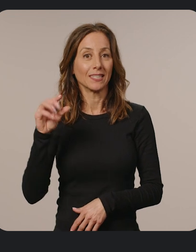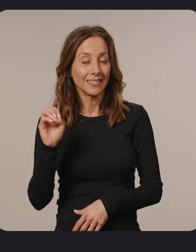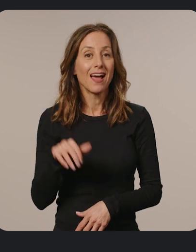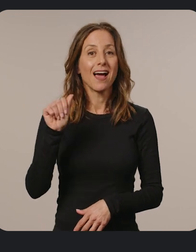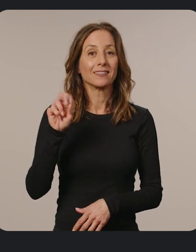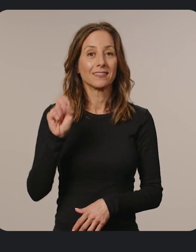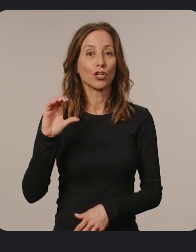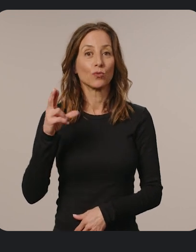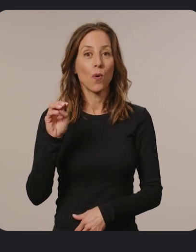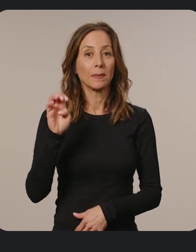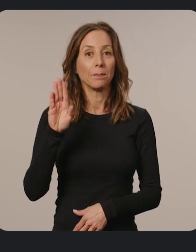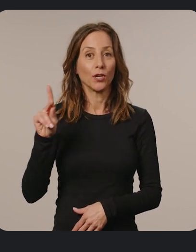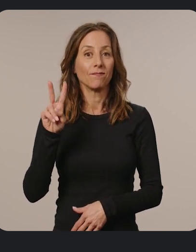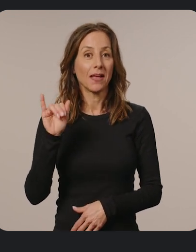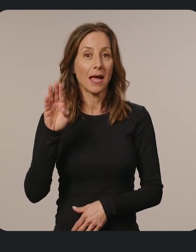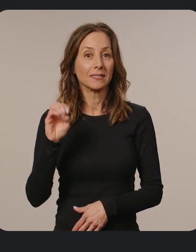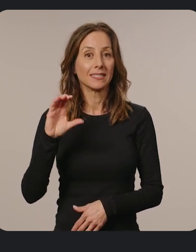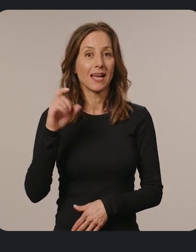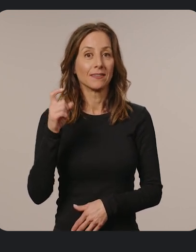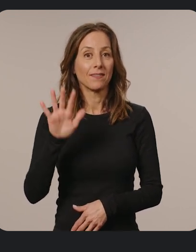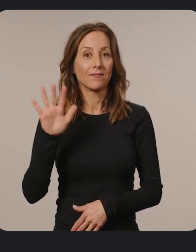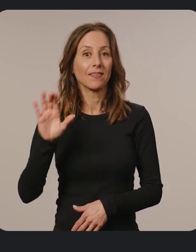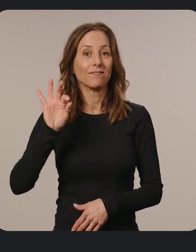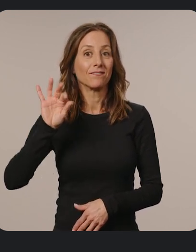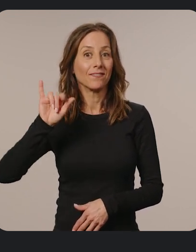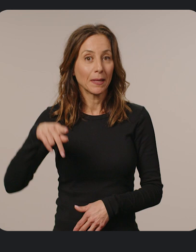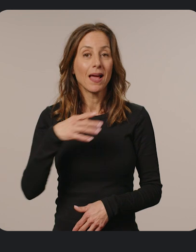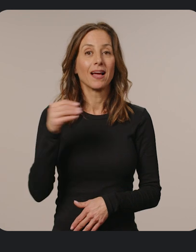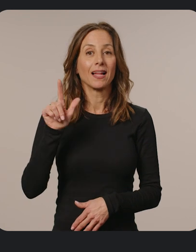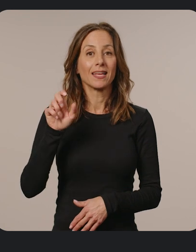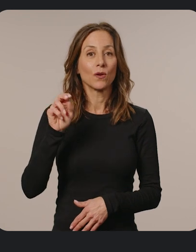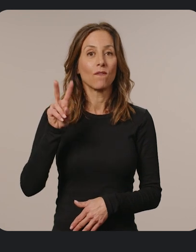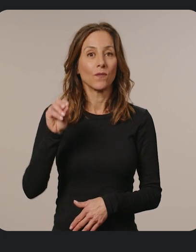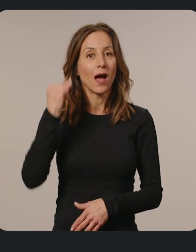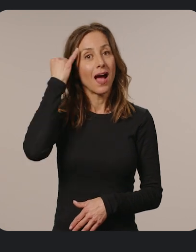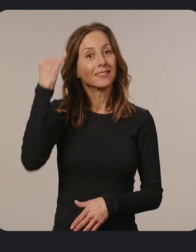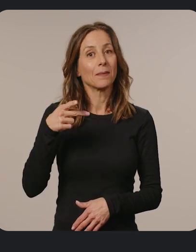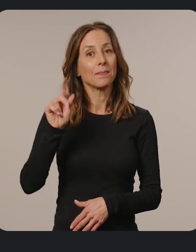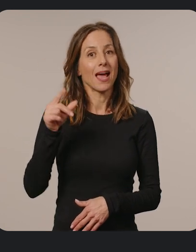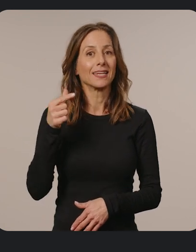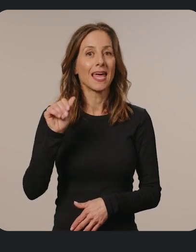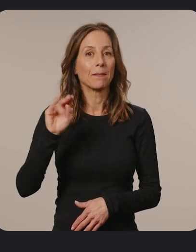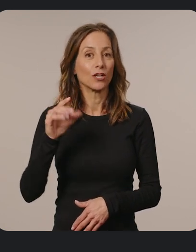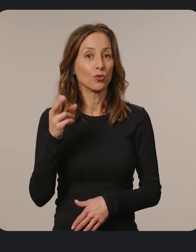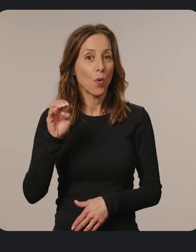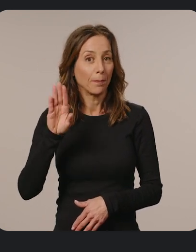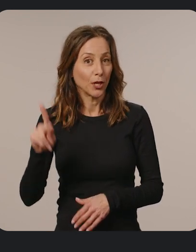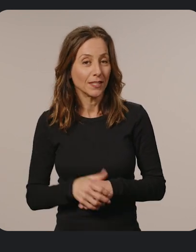Asus Chromebook Vibe CX55 Flip, and the Lenovo IdeaPad Gaming Chromebook. 1